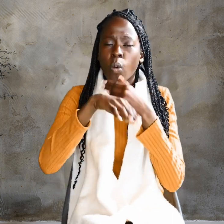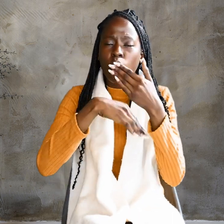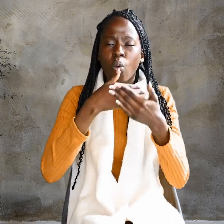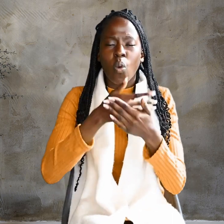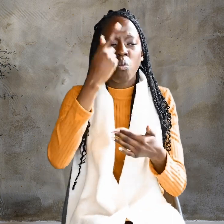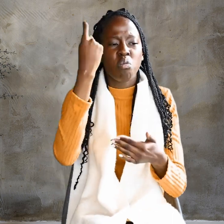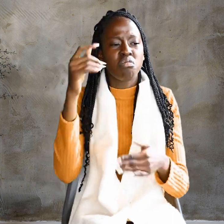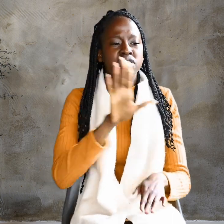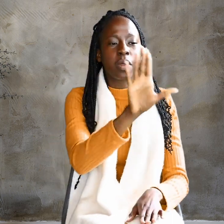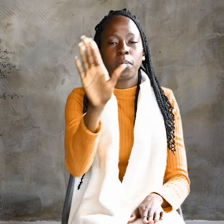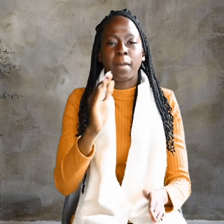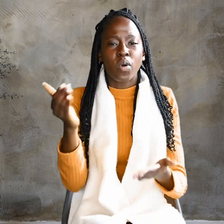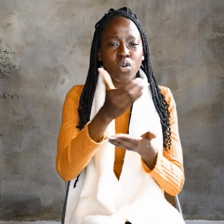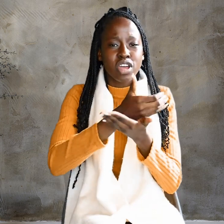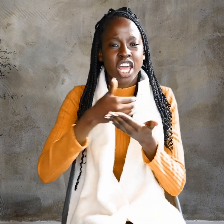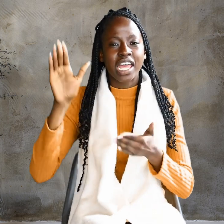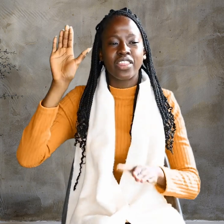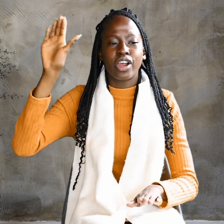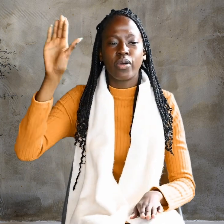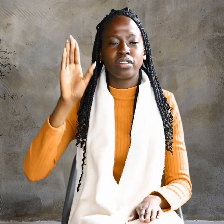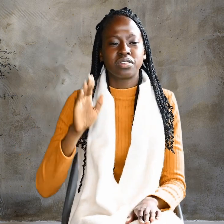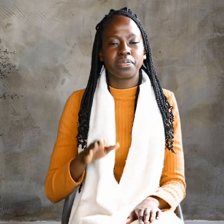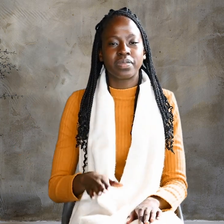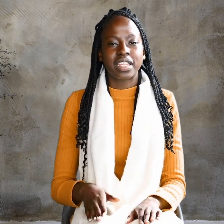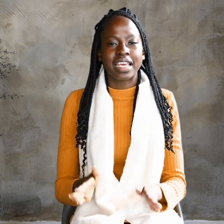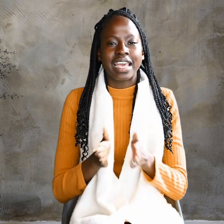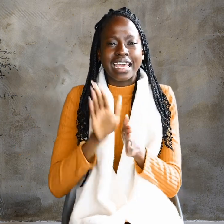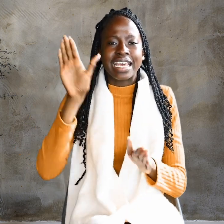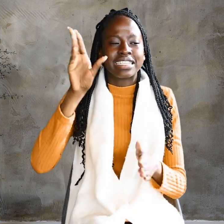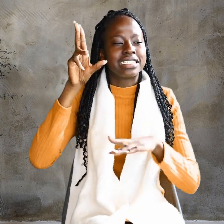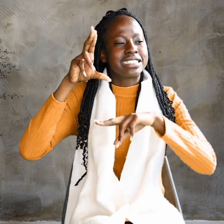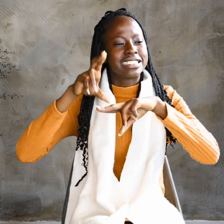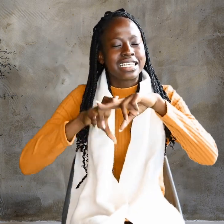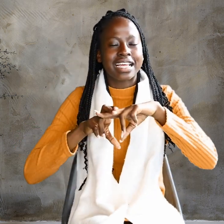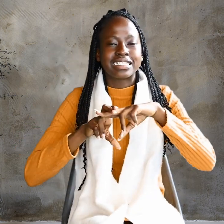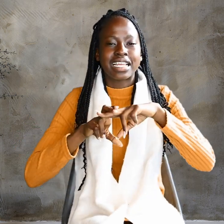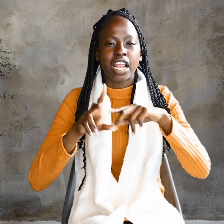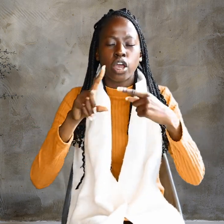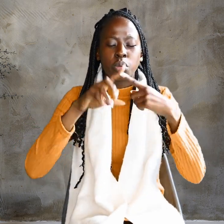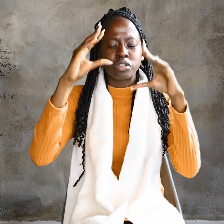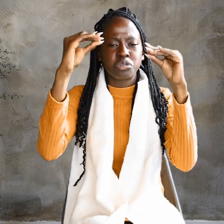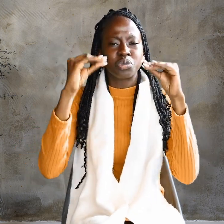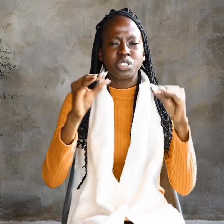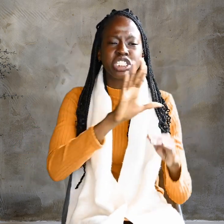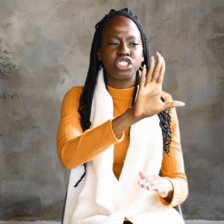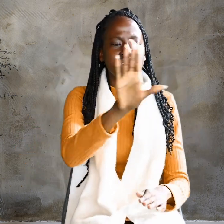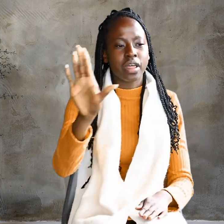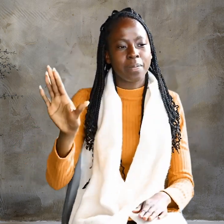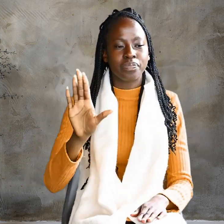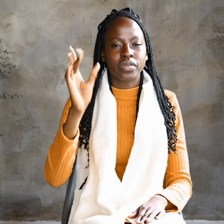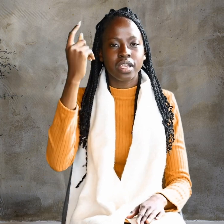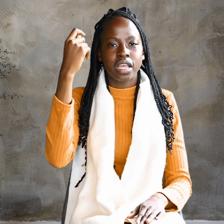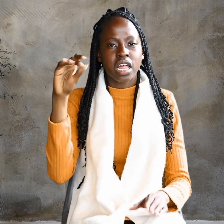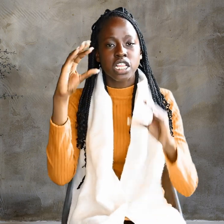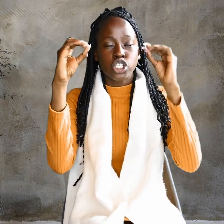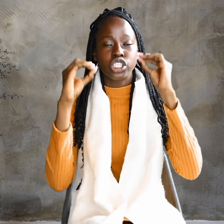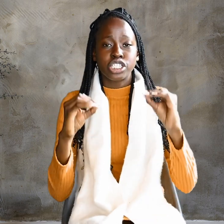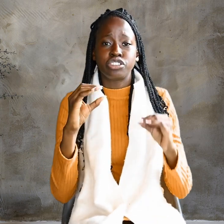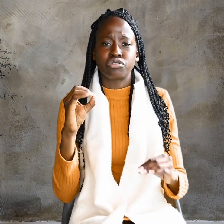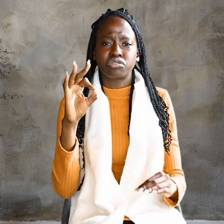where all the people gathered around him, and he sat down to teach them. The